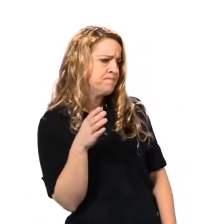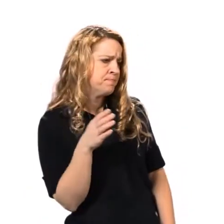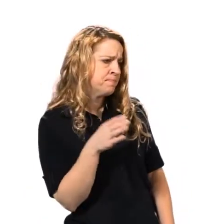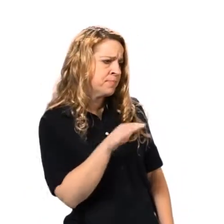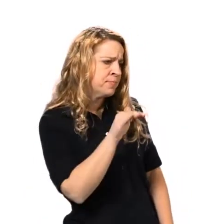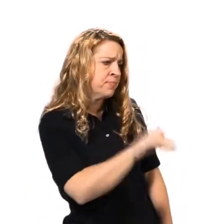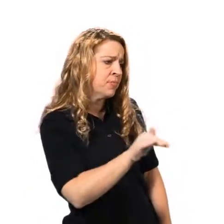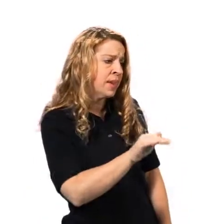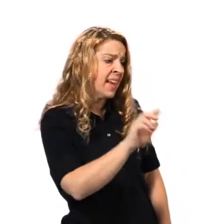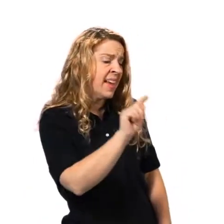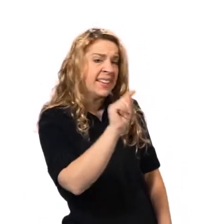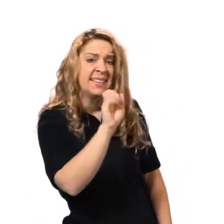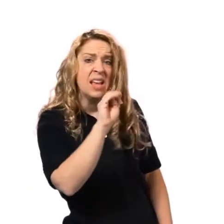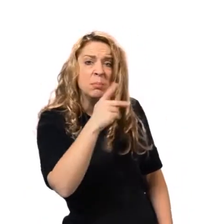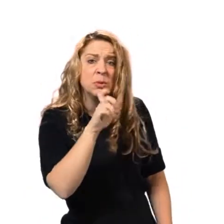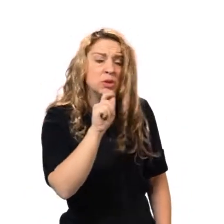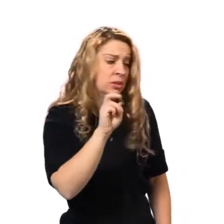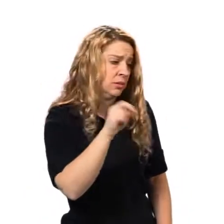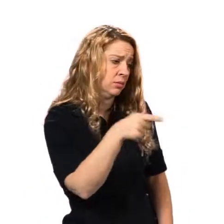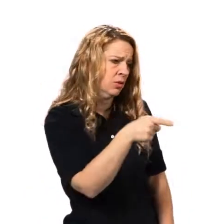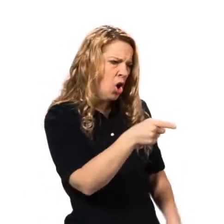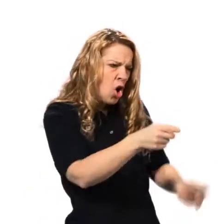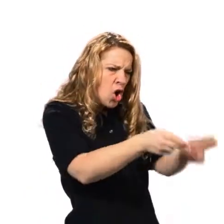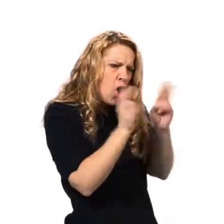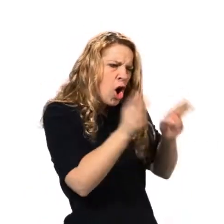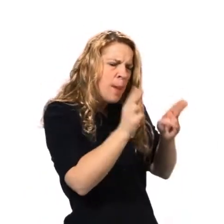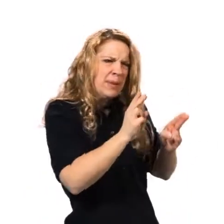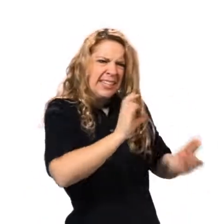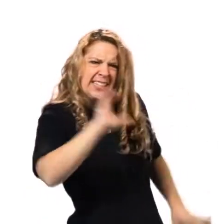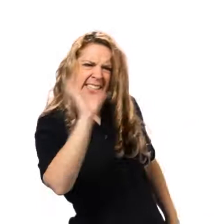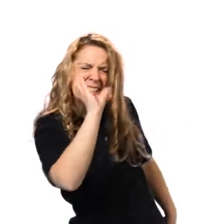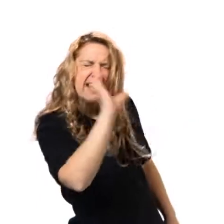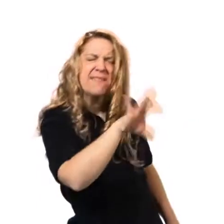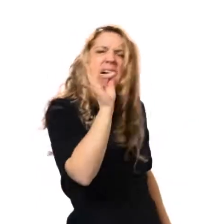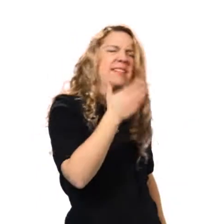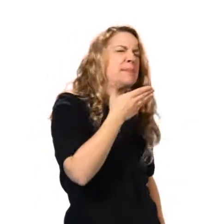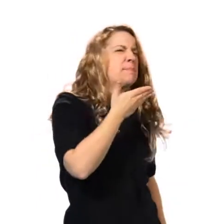Then Charlotte told Templeton to go out and find a good word, fast.